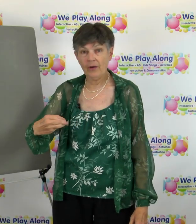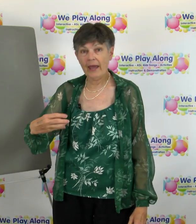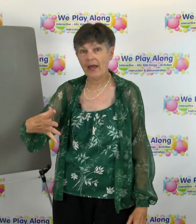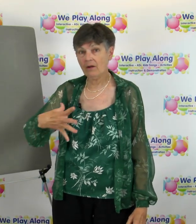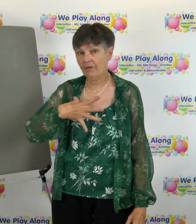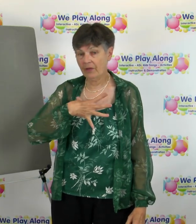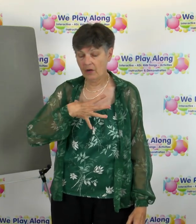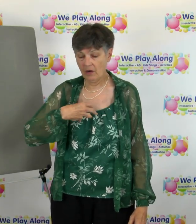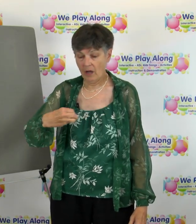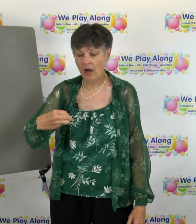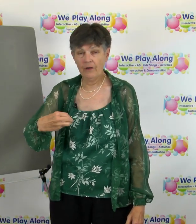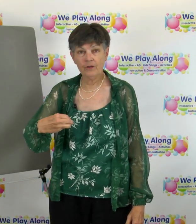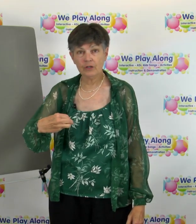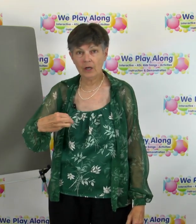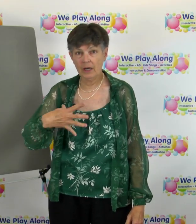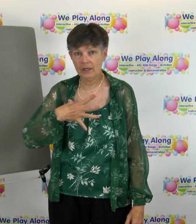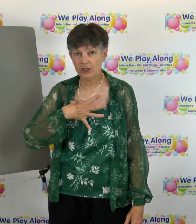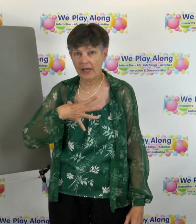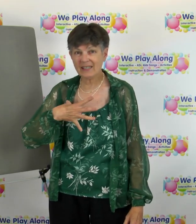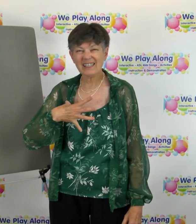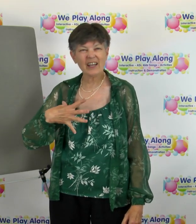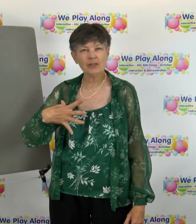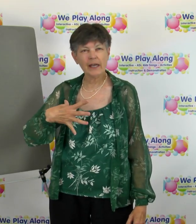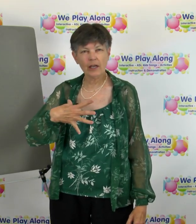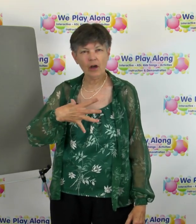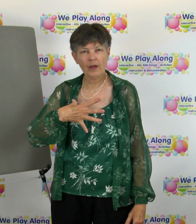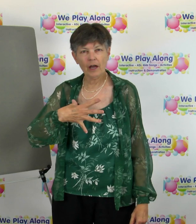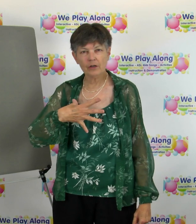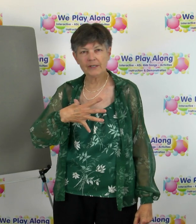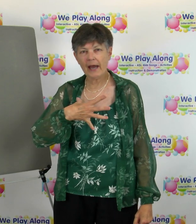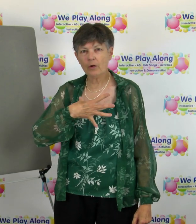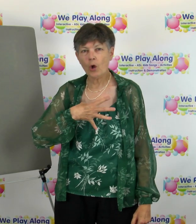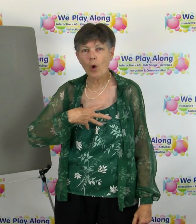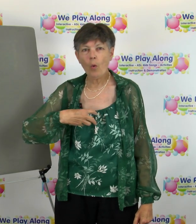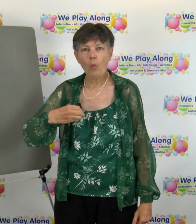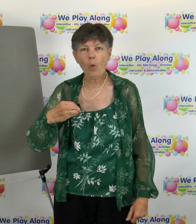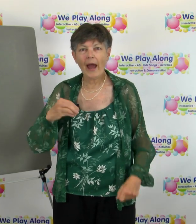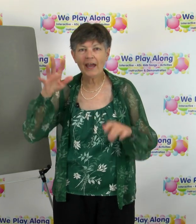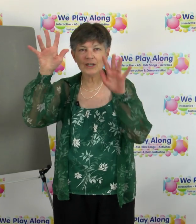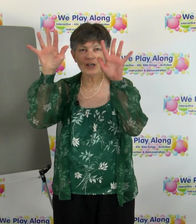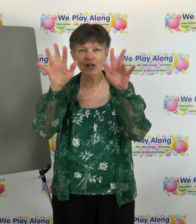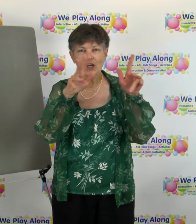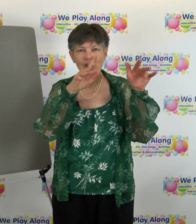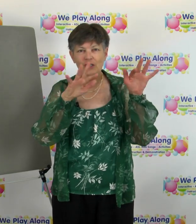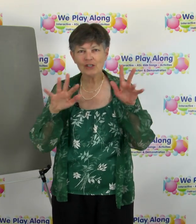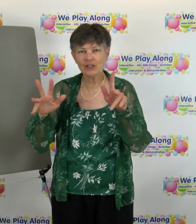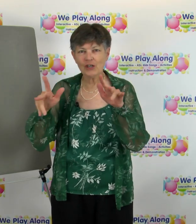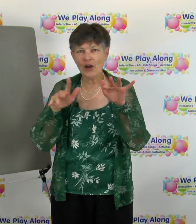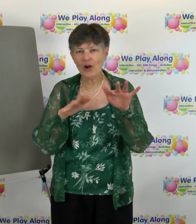your hand off here off your chest it's like you're taking all the colors out white snow